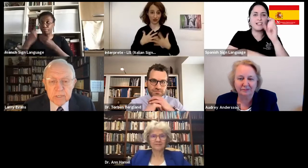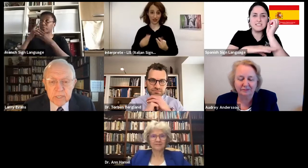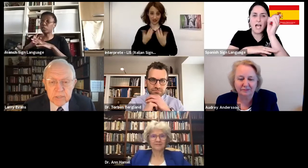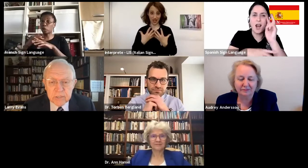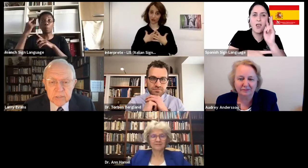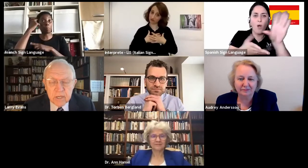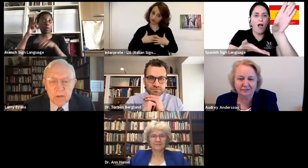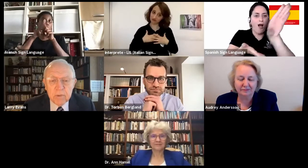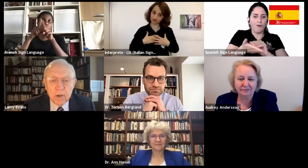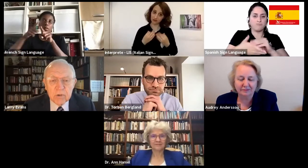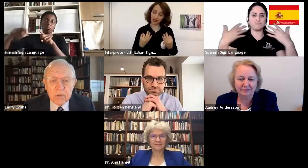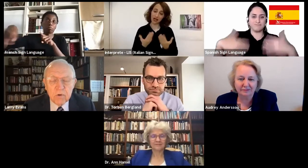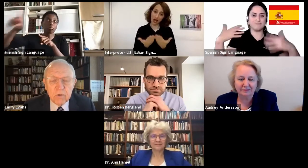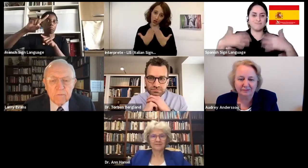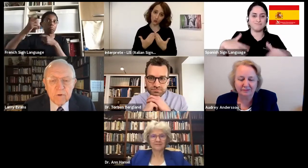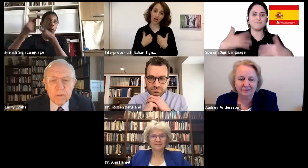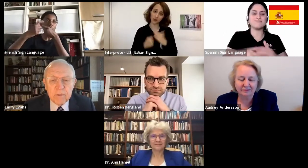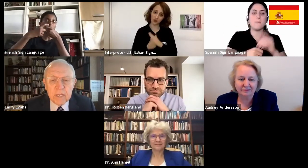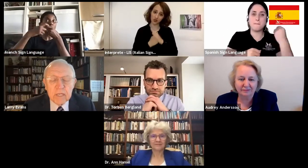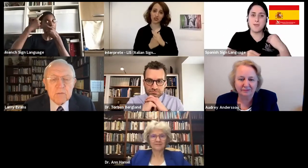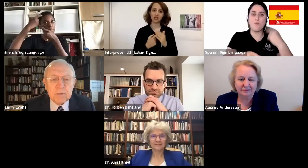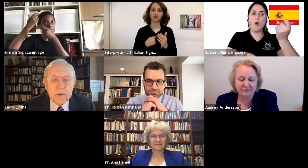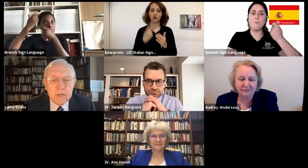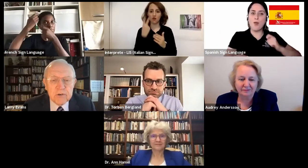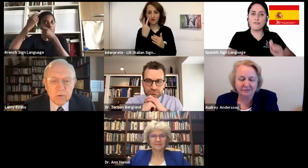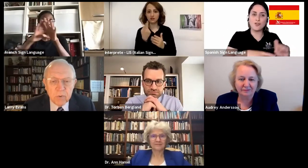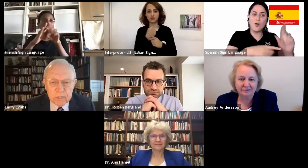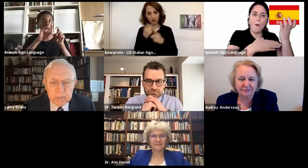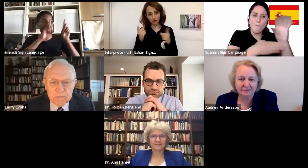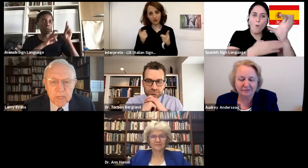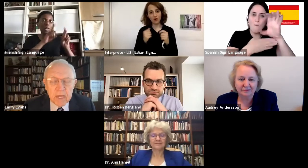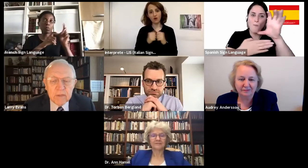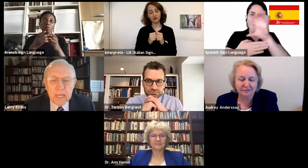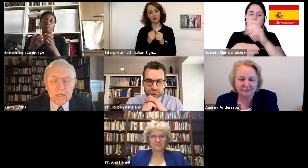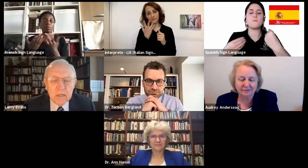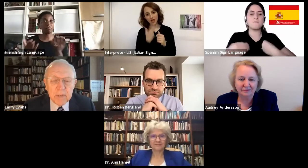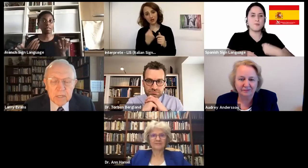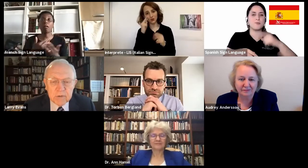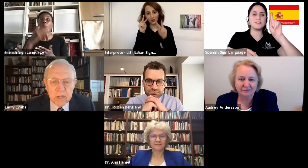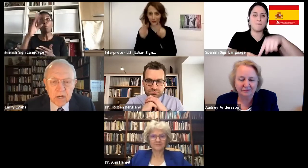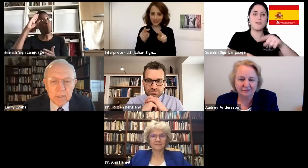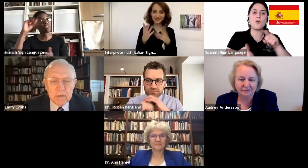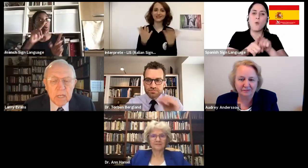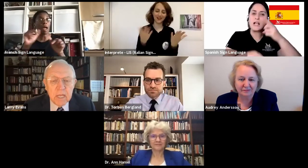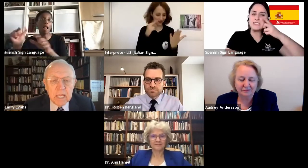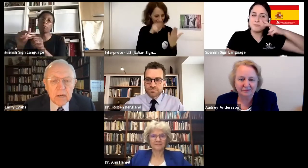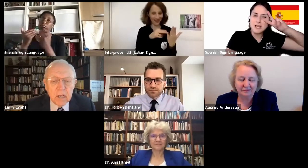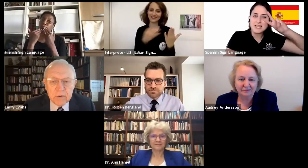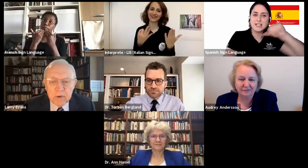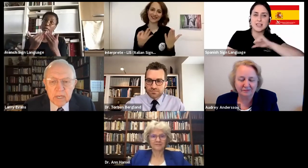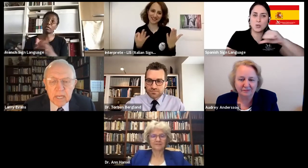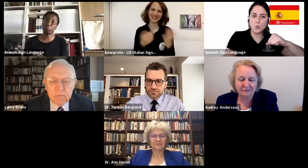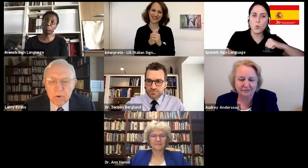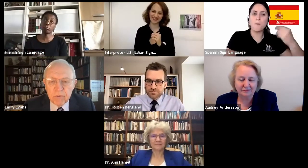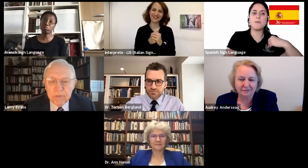presentations, but also from the experiential ones that Pastor Solomon and